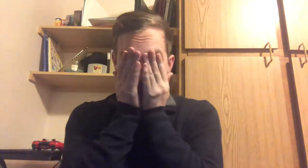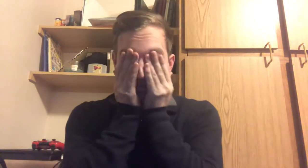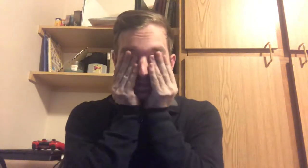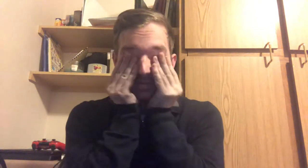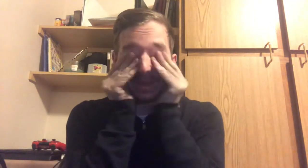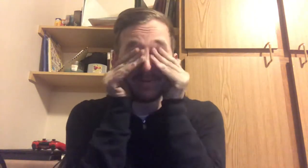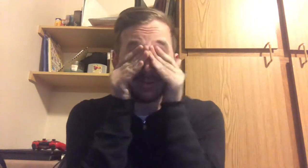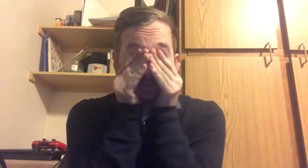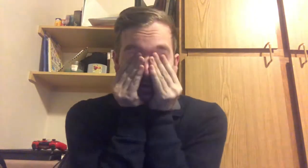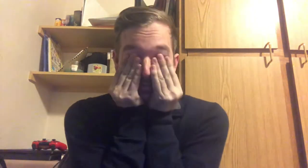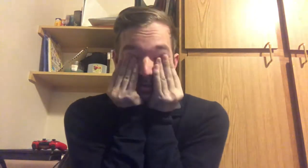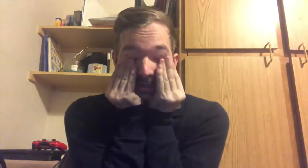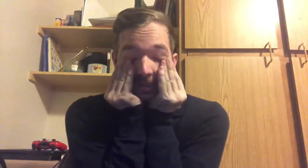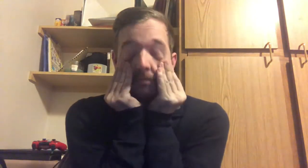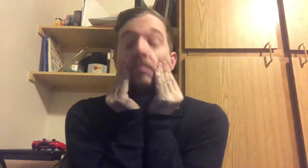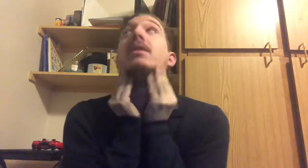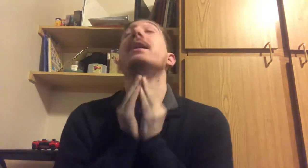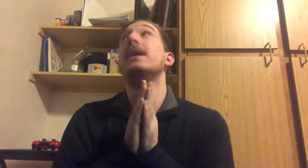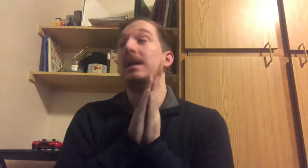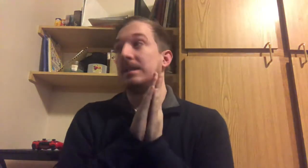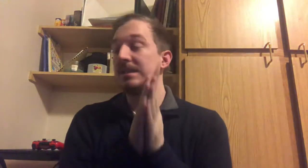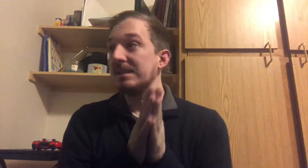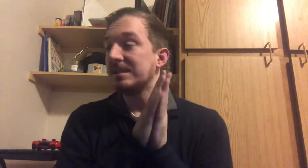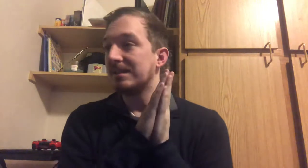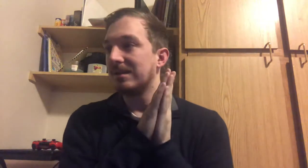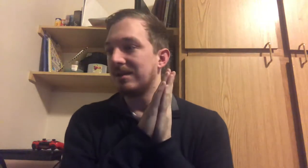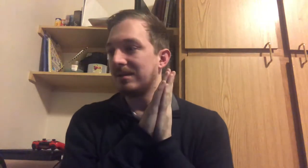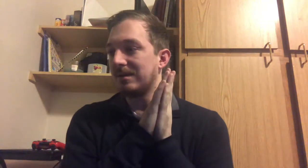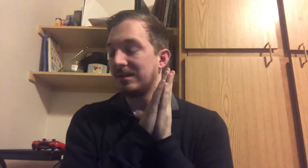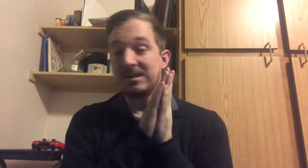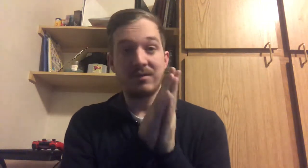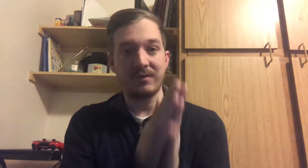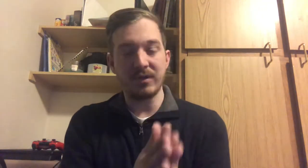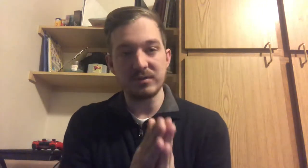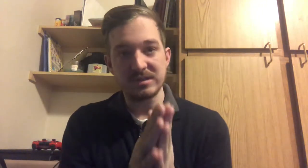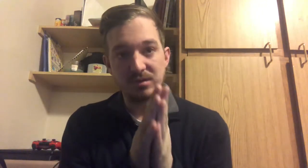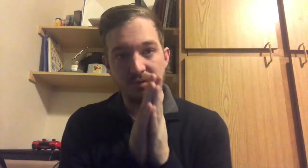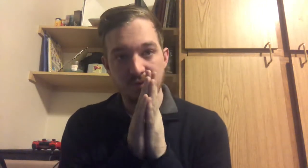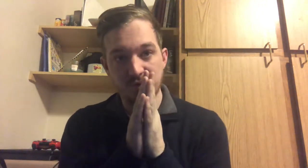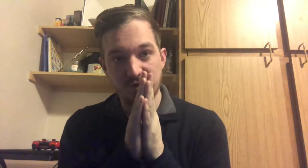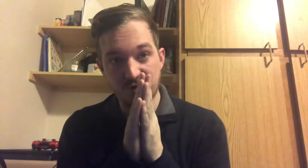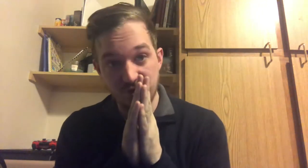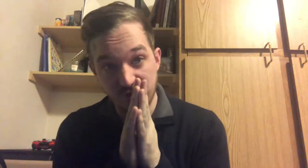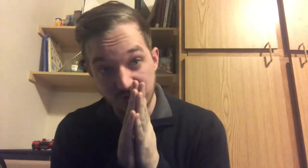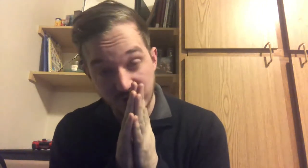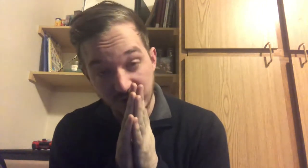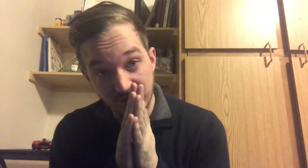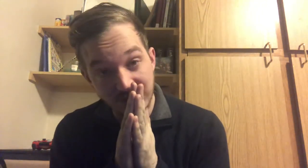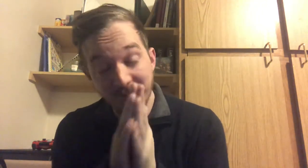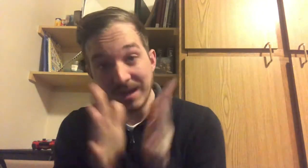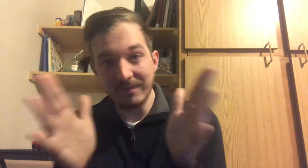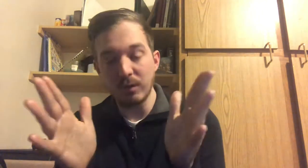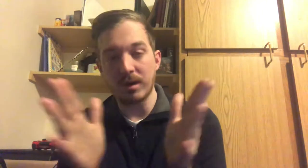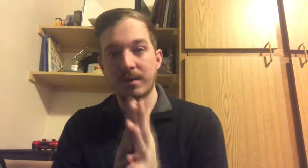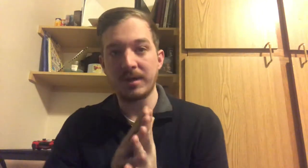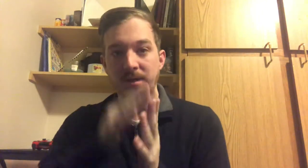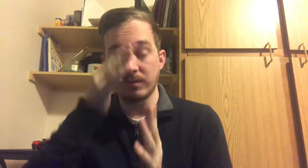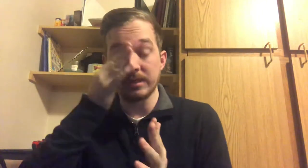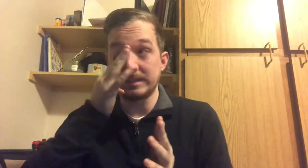believe I haven't talked about yet. This is, so for those who, many of you already might know this,